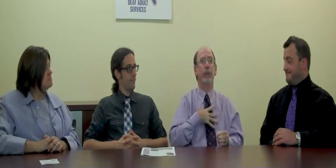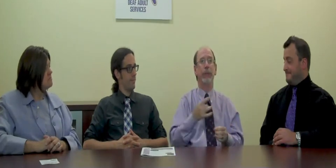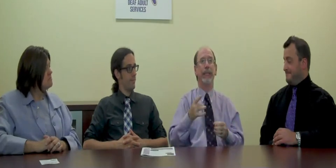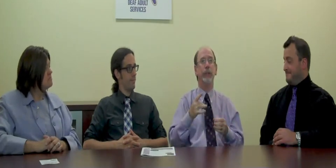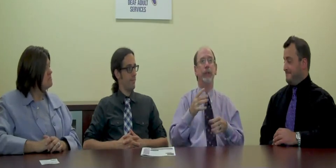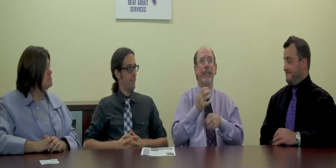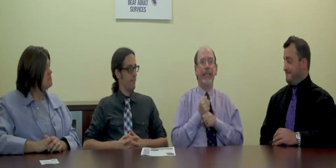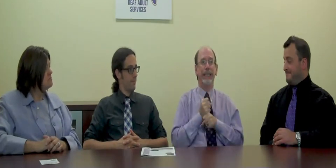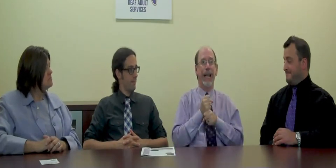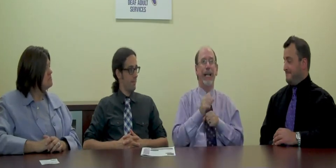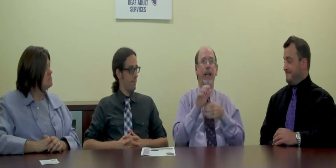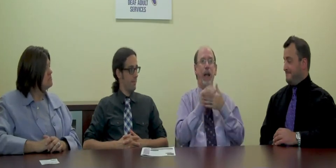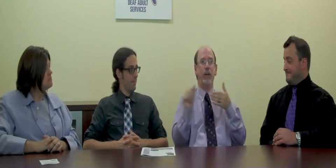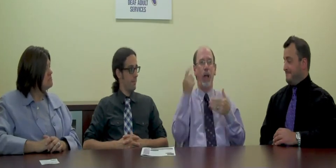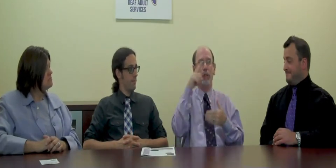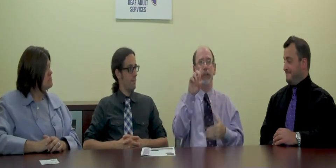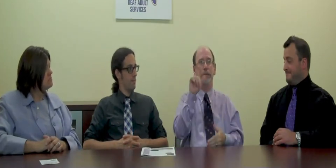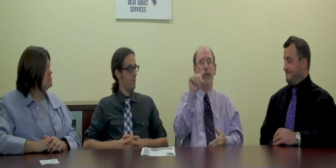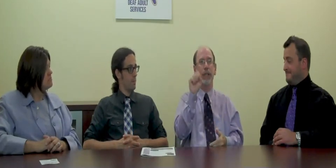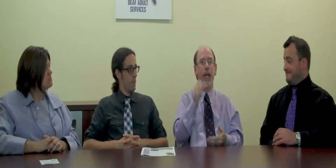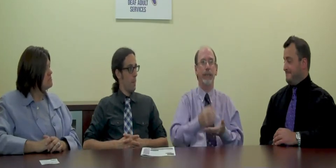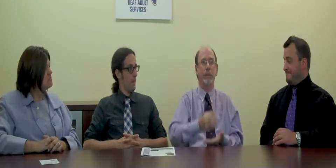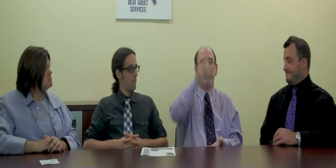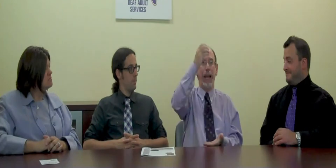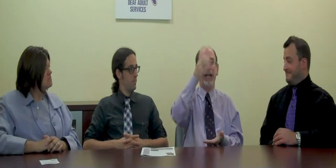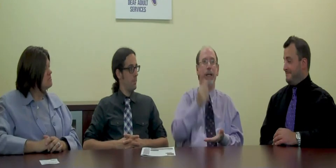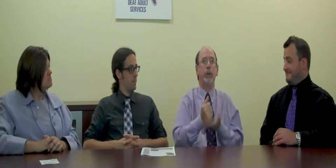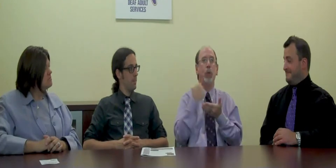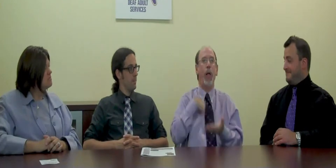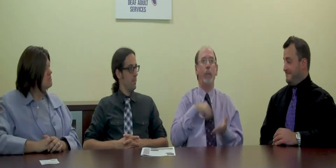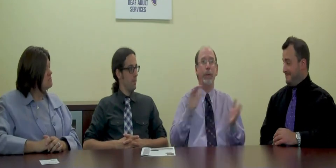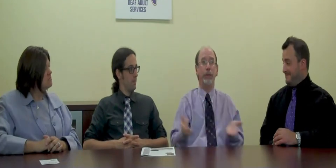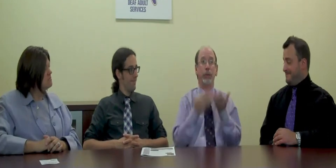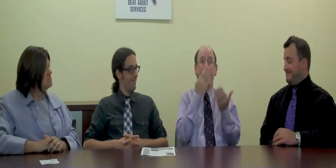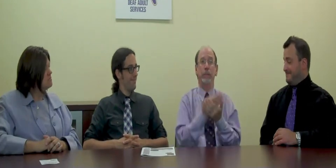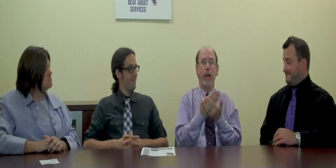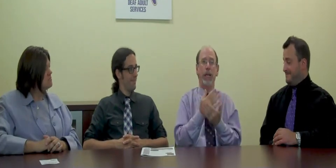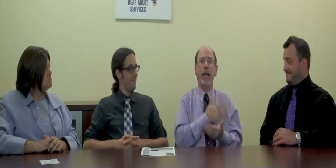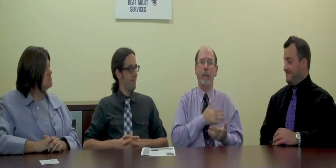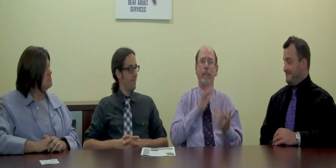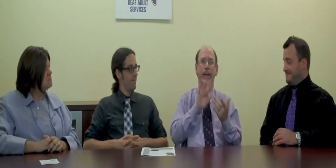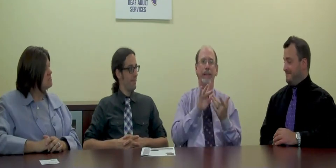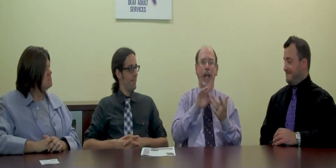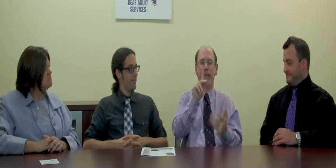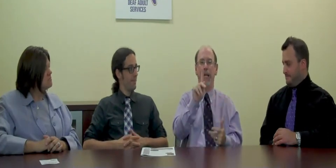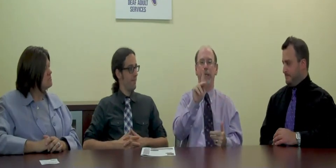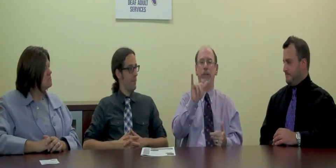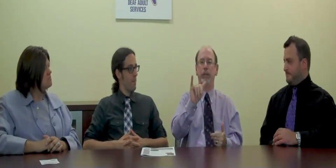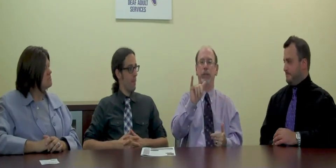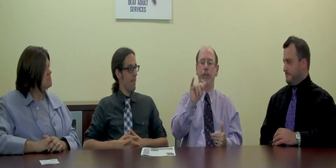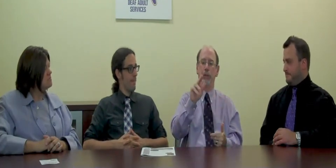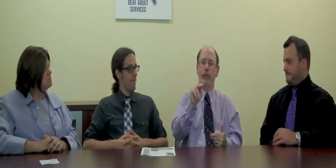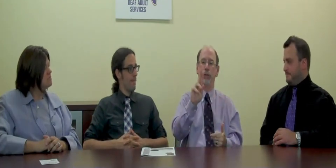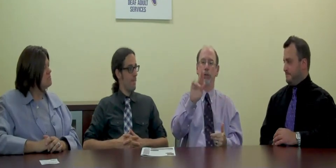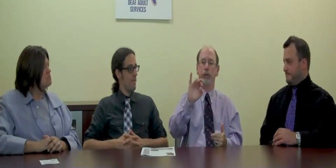If you think your office would be interested in taking a dollars for DOS Bank to help us raise money, please contact Crystal at